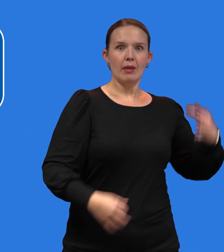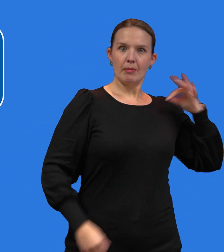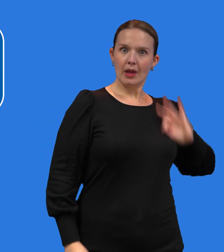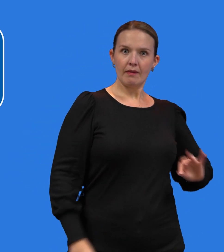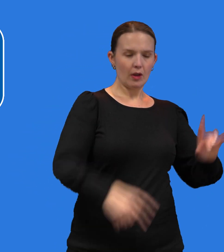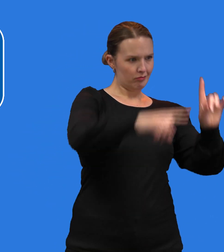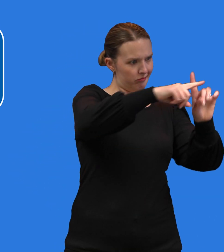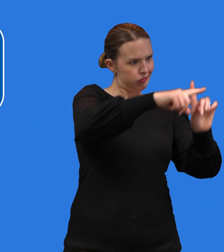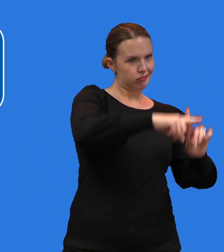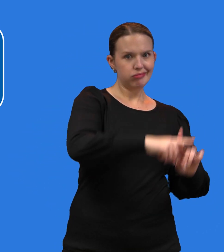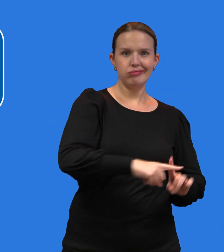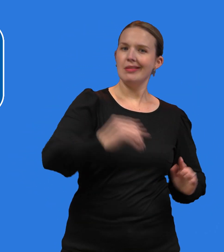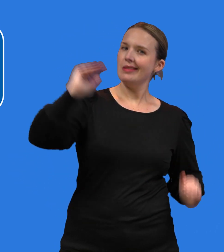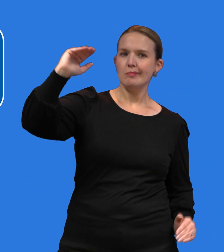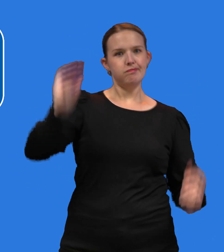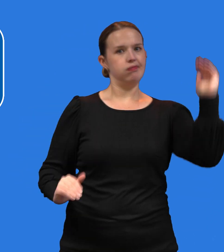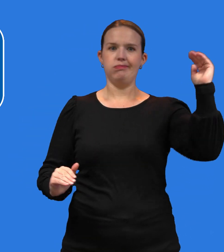outweigh the risks.